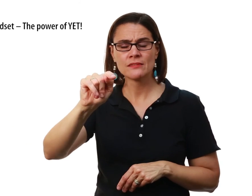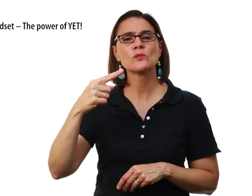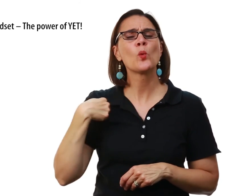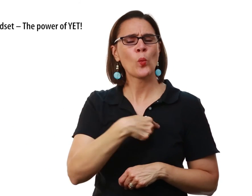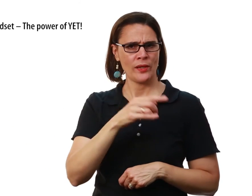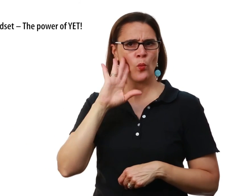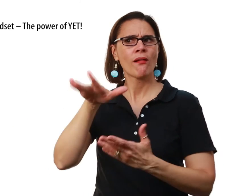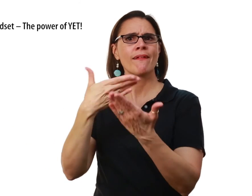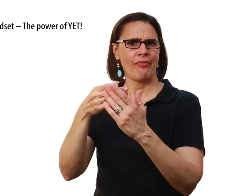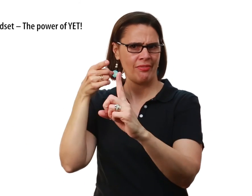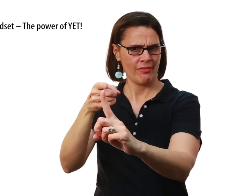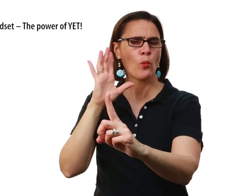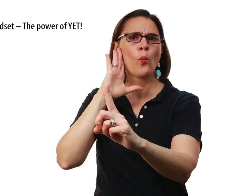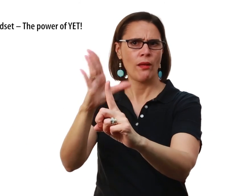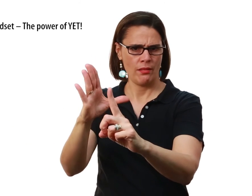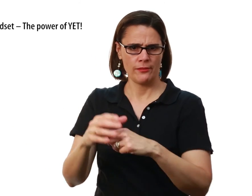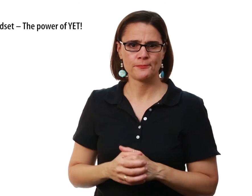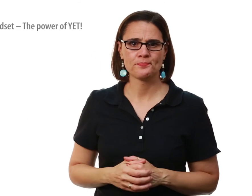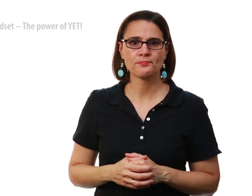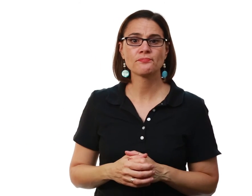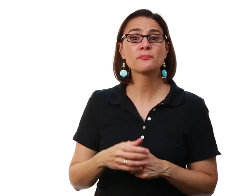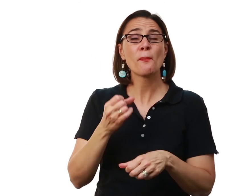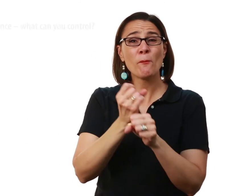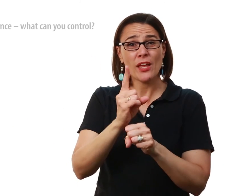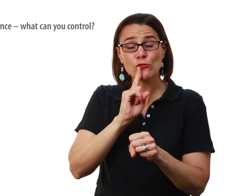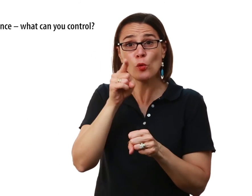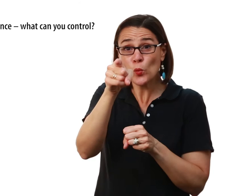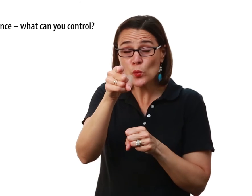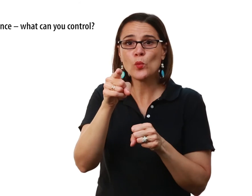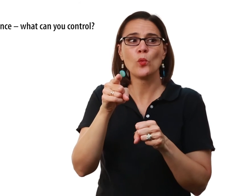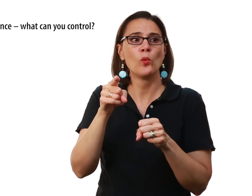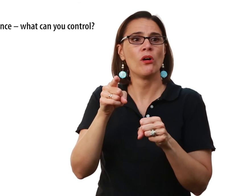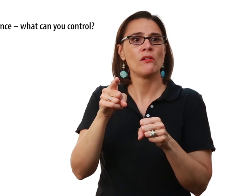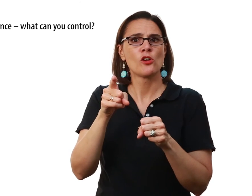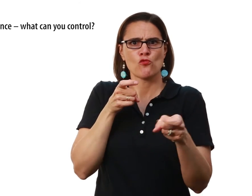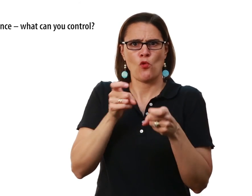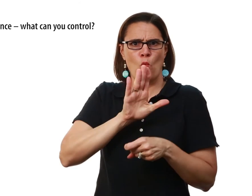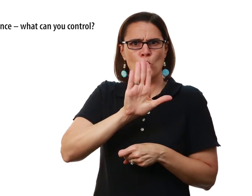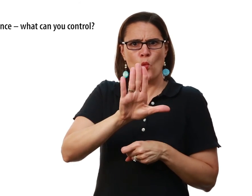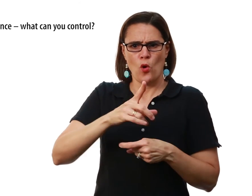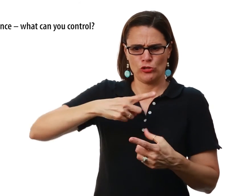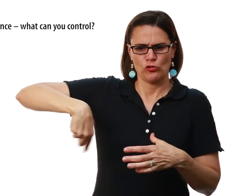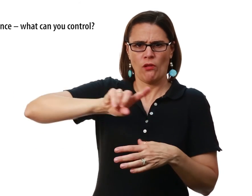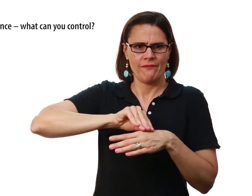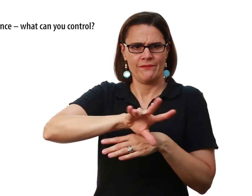We will get there We will We want to make sure That you control Your circle of influence